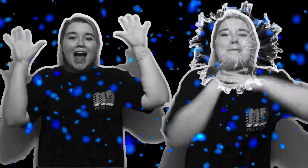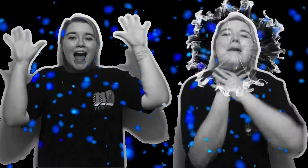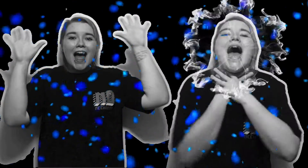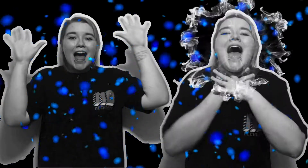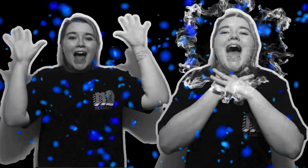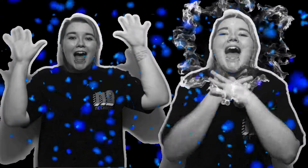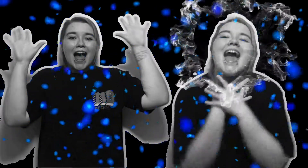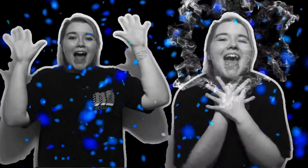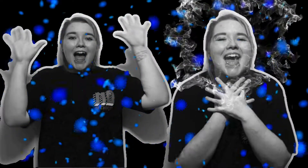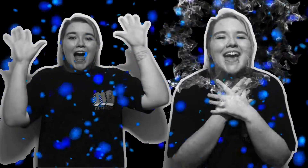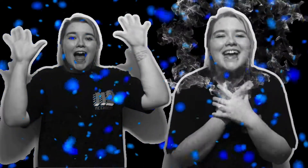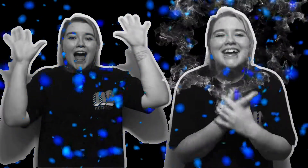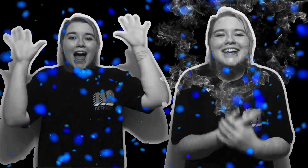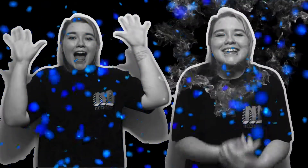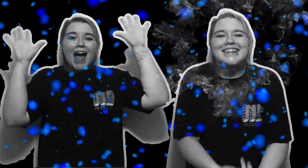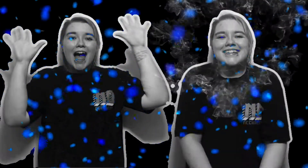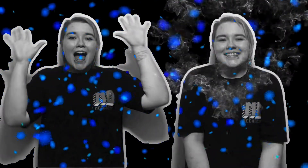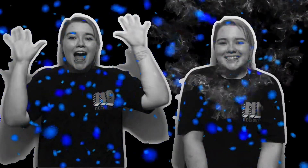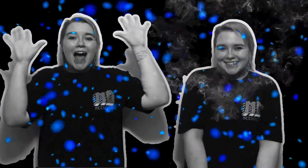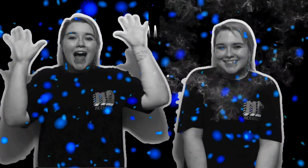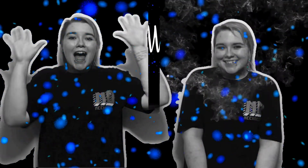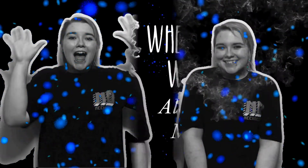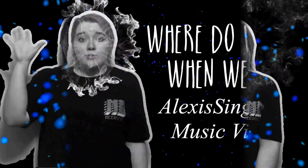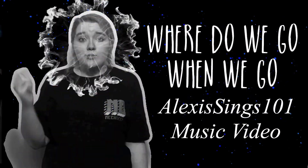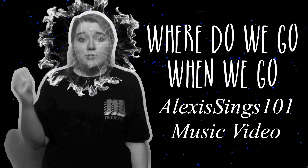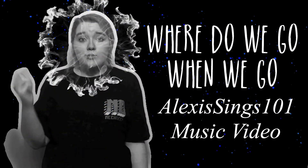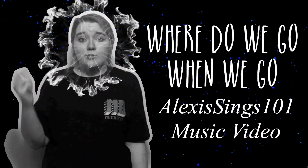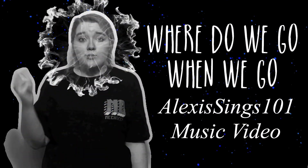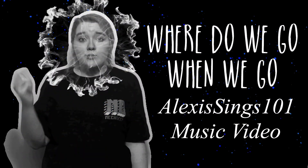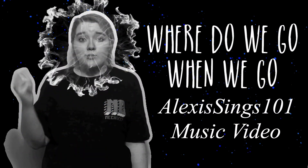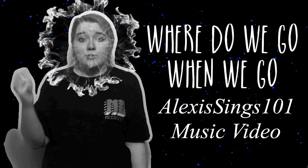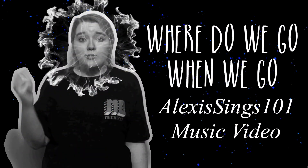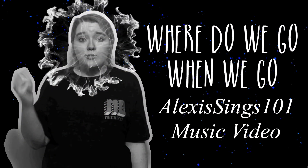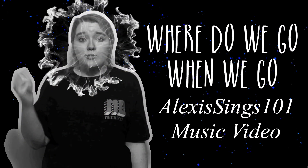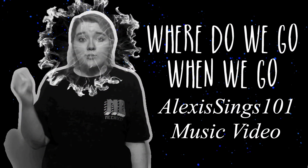kills me Yay Yay Yay I just want get just take just want your faith can't